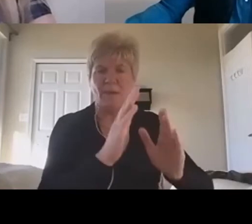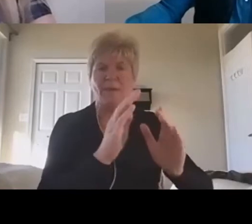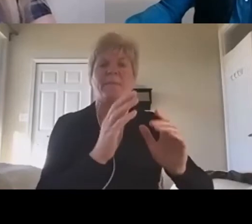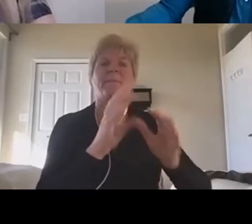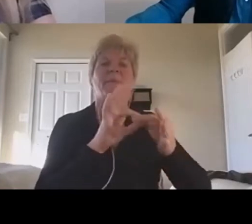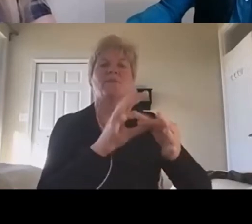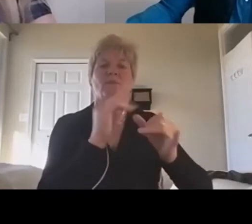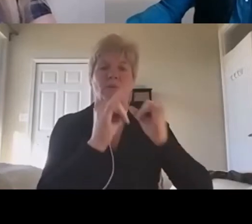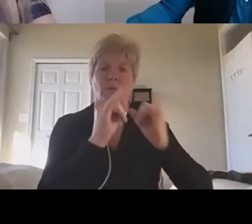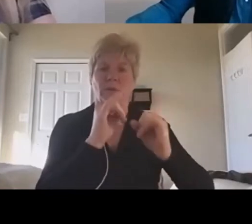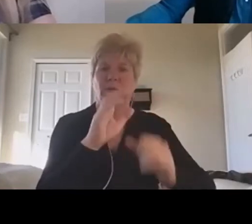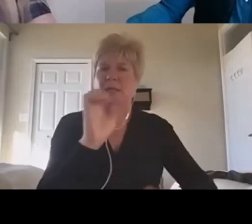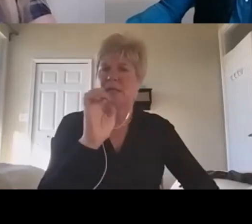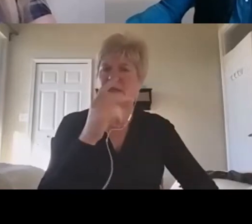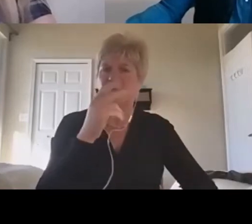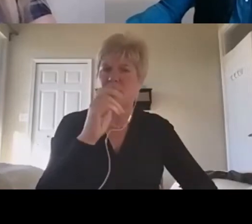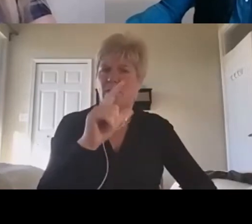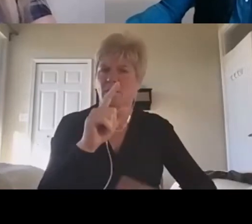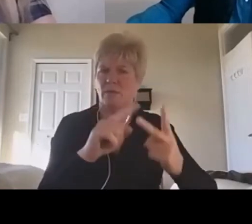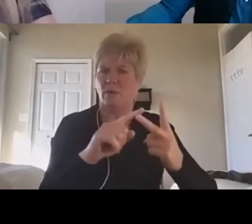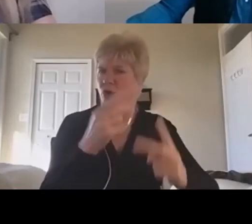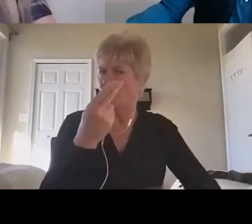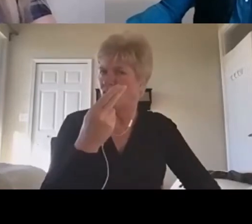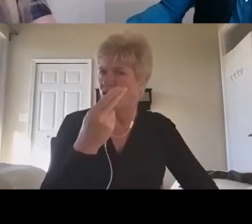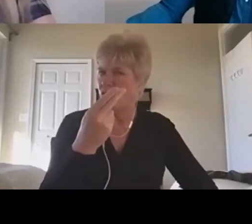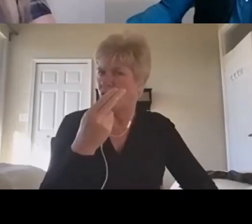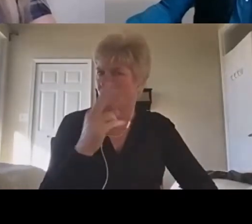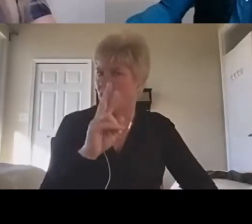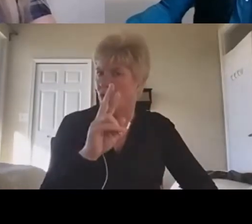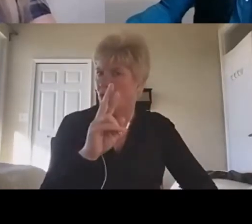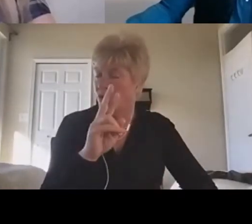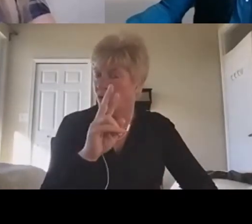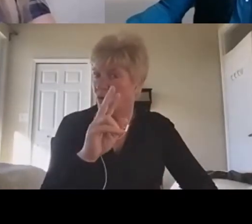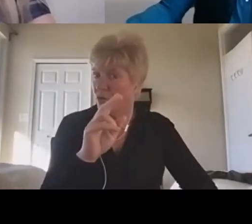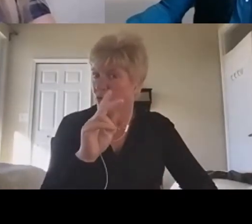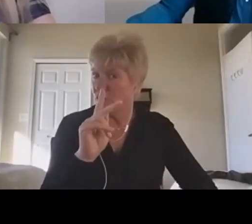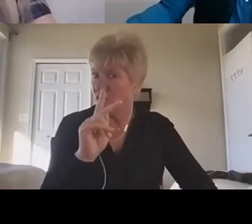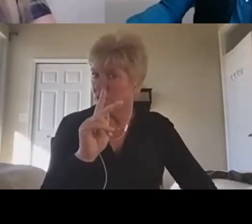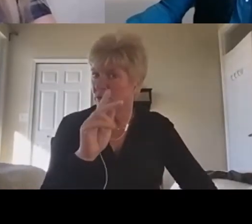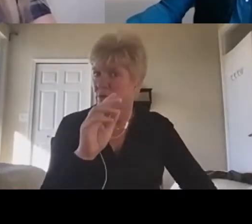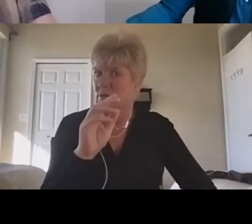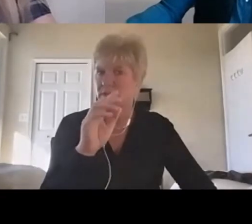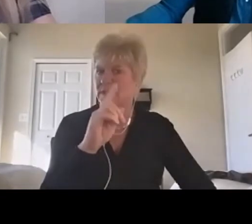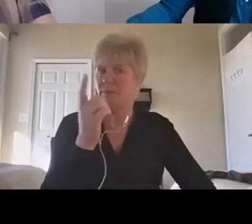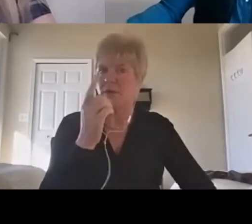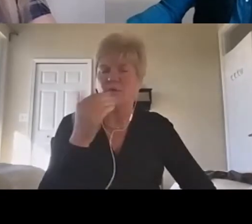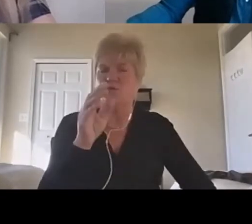and her legal team are representing right now.